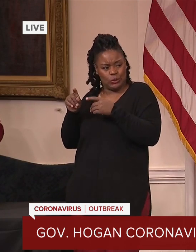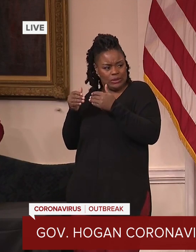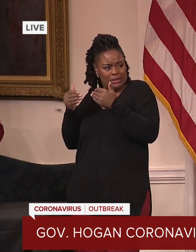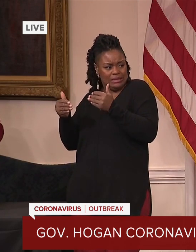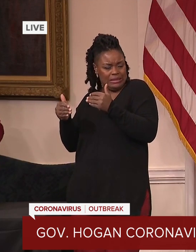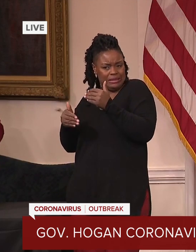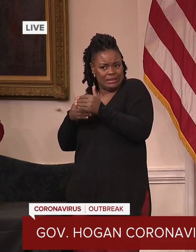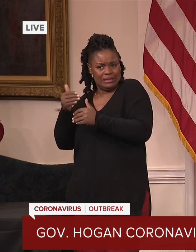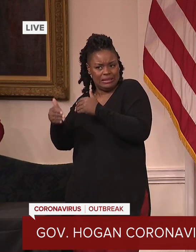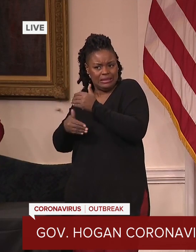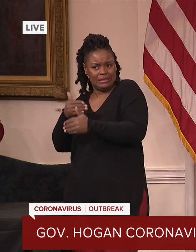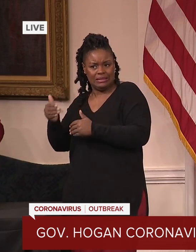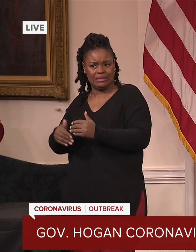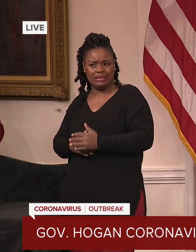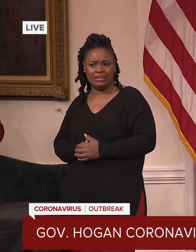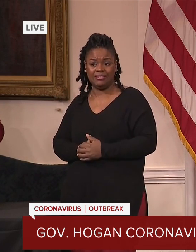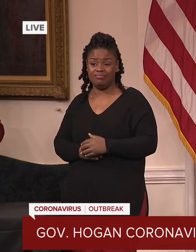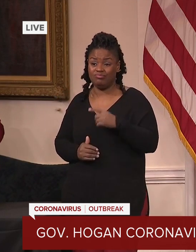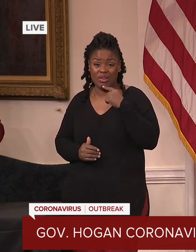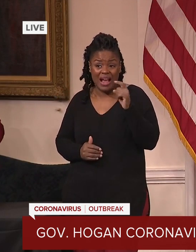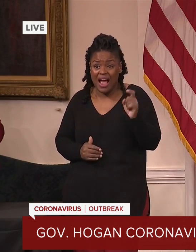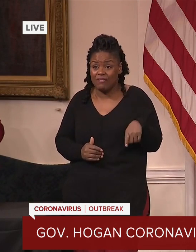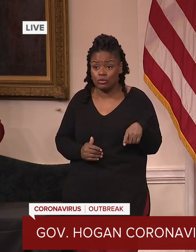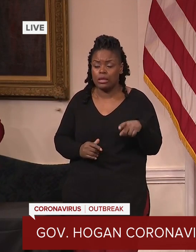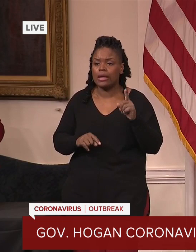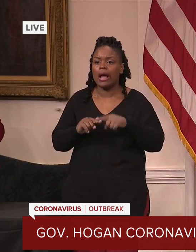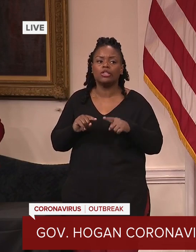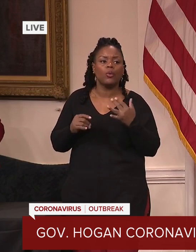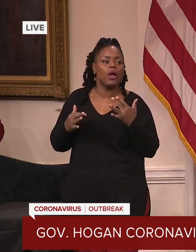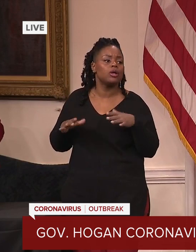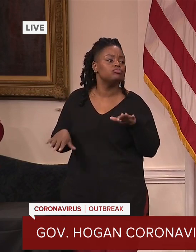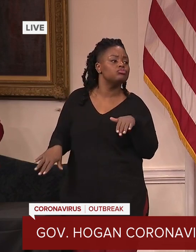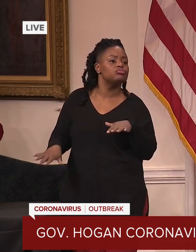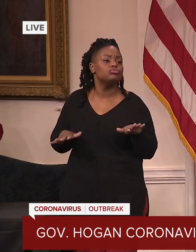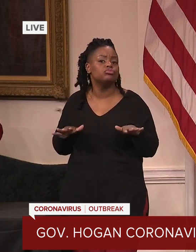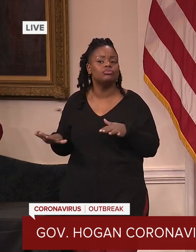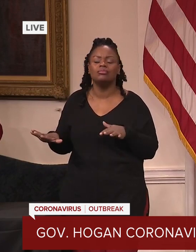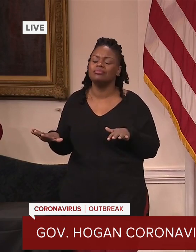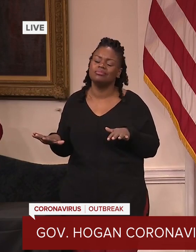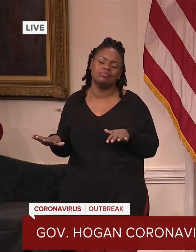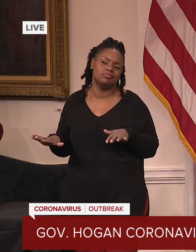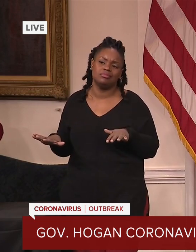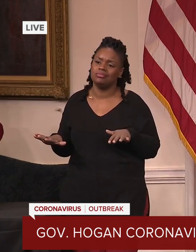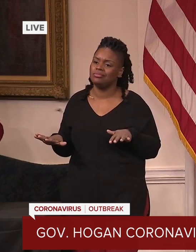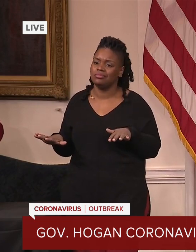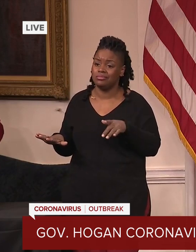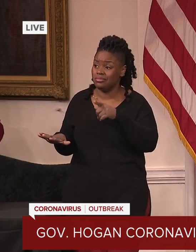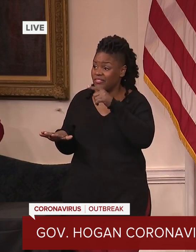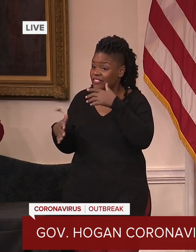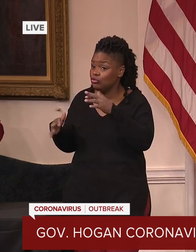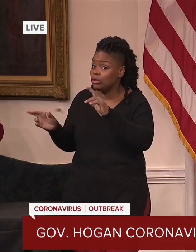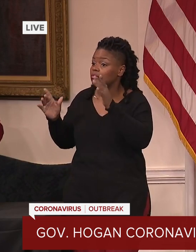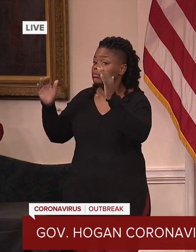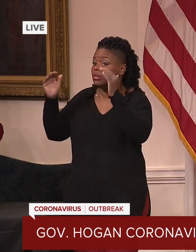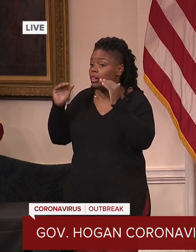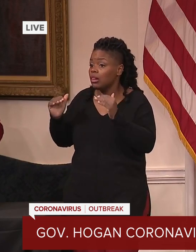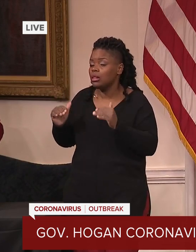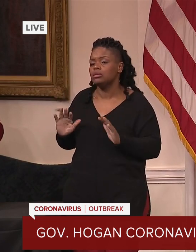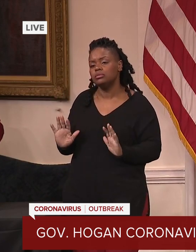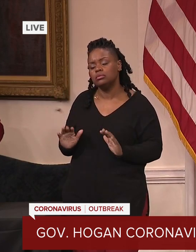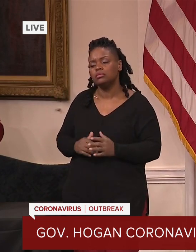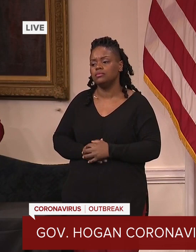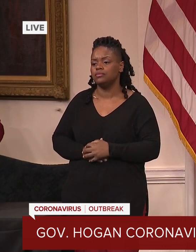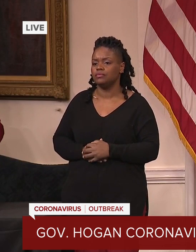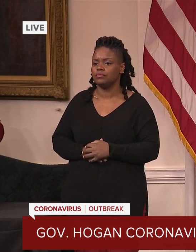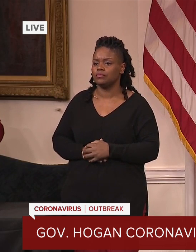yeah, we're going to have to, we can't just leave them sitting in freezers at the hospital. If they're not going to use them, we're going to send them somewhere else. There's no question about that. We've, we've